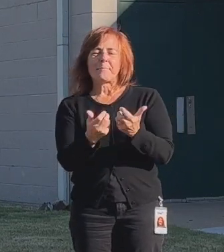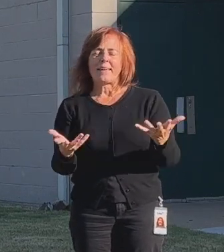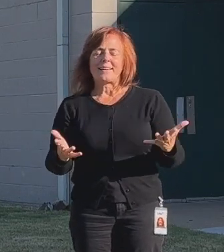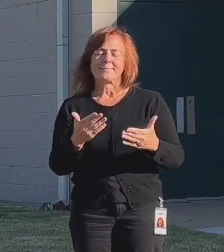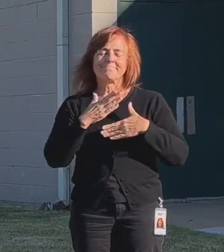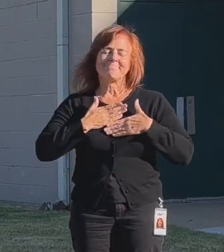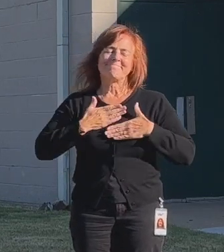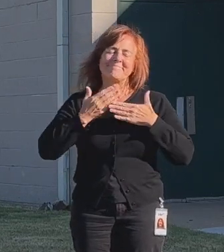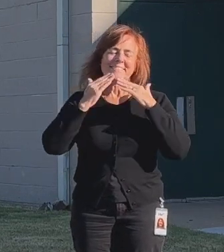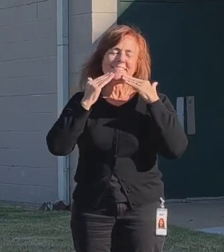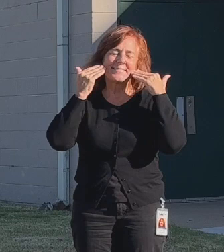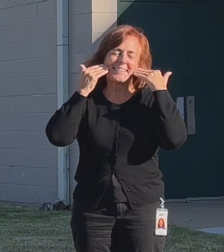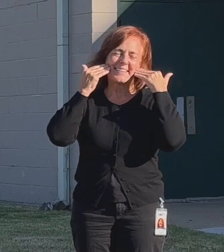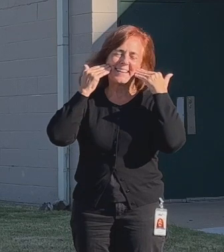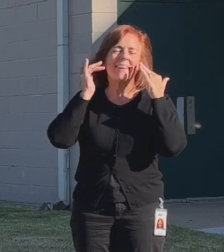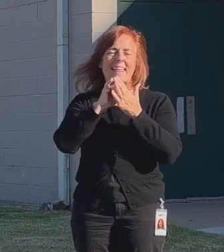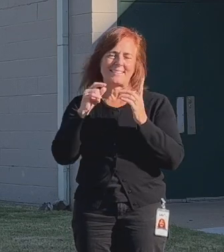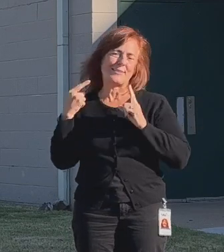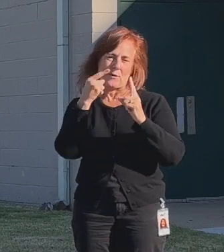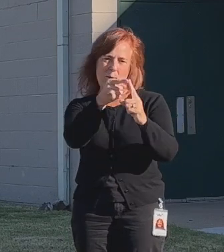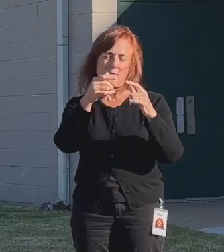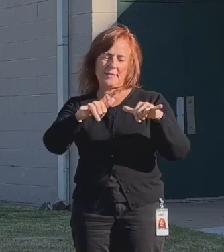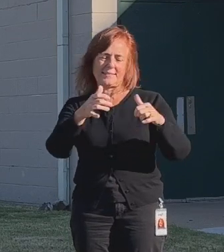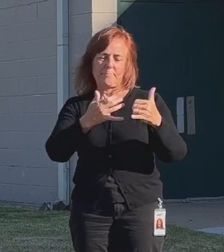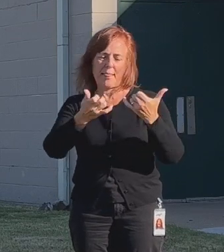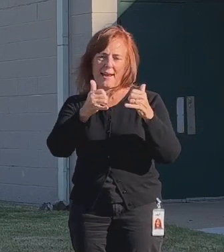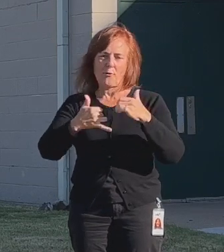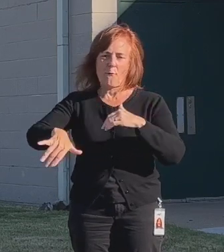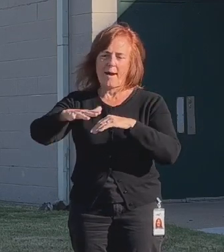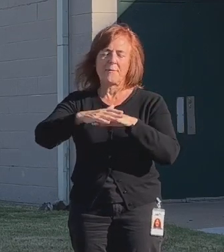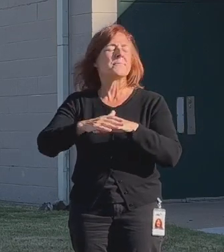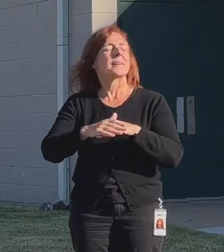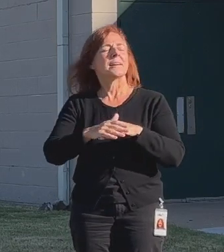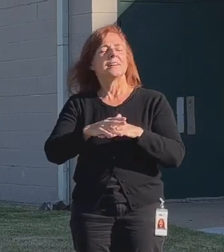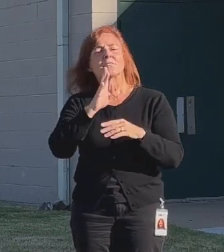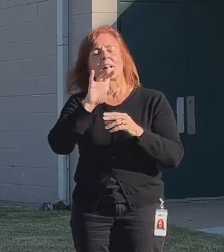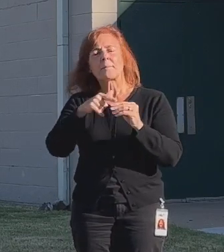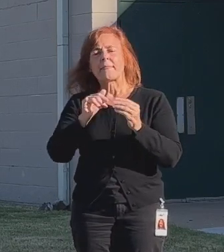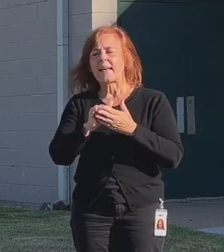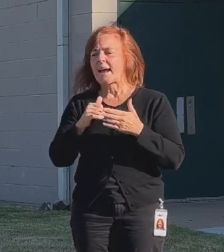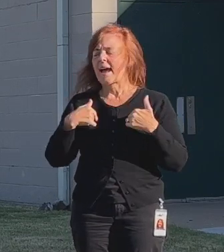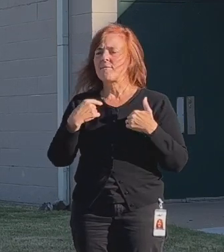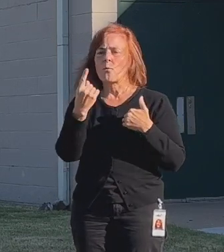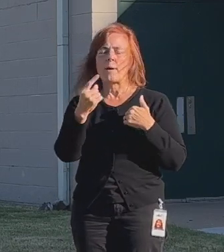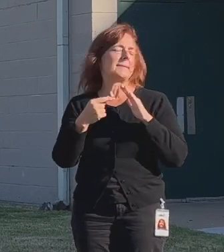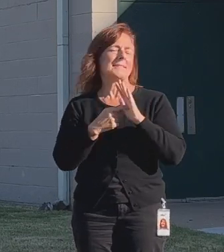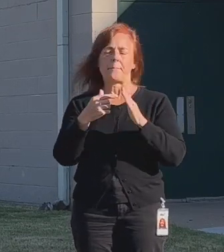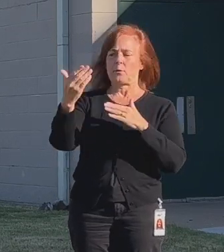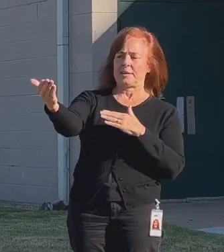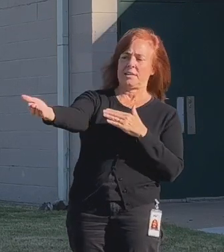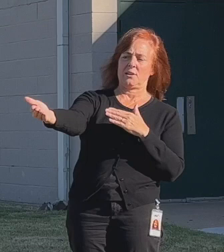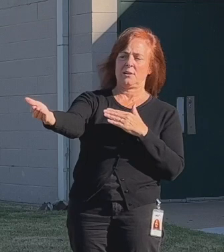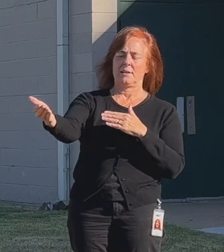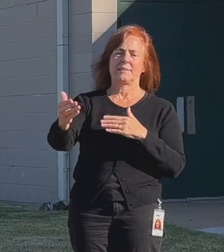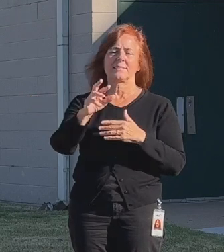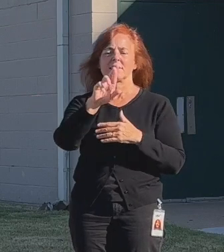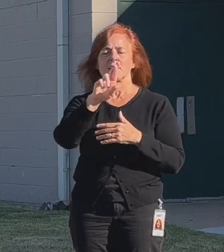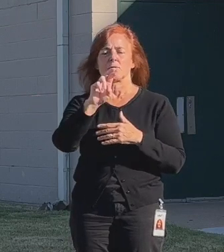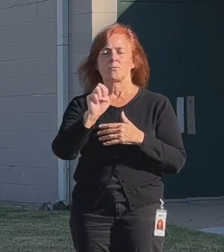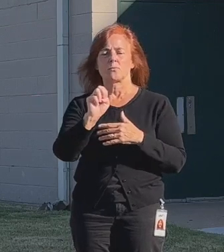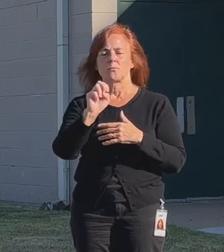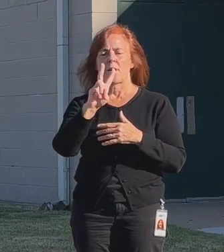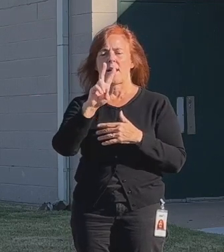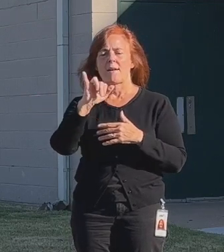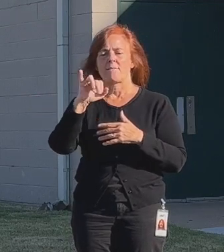them smile. And that is that's the goal of this playground. And to talk a little bit about that, I have one sample here and this is the Revy wheel spinner.